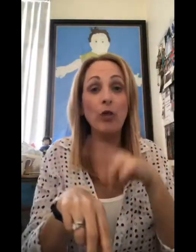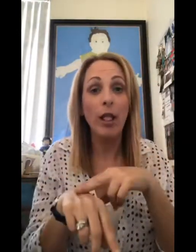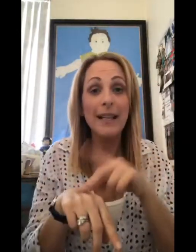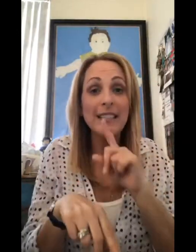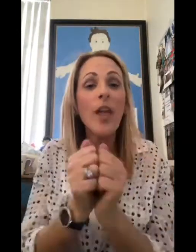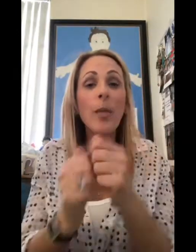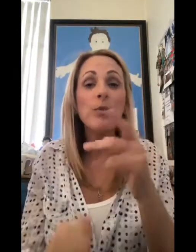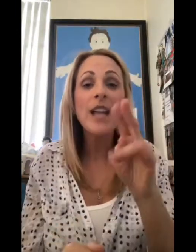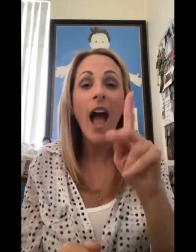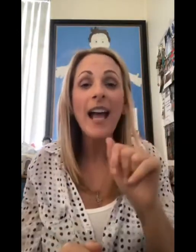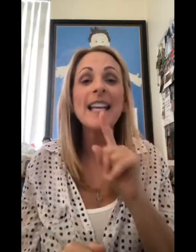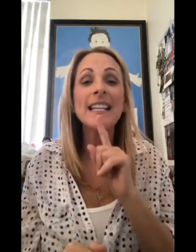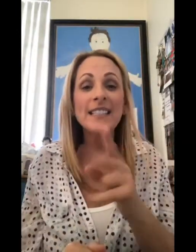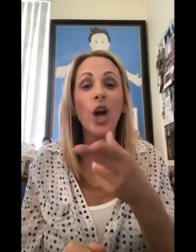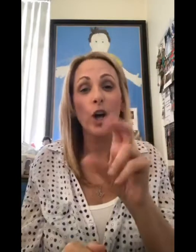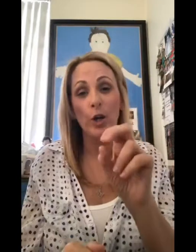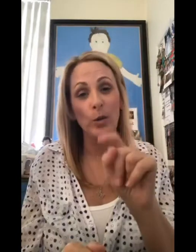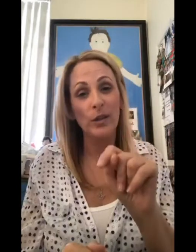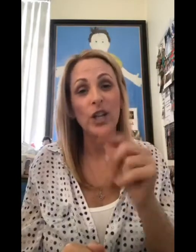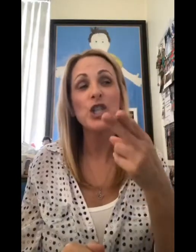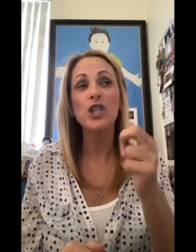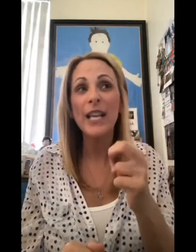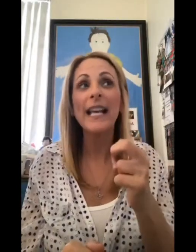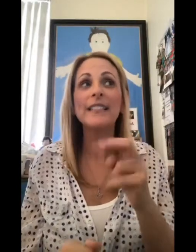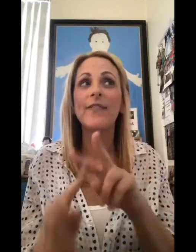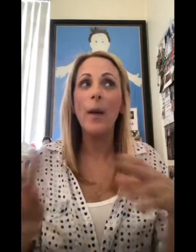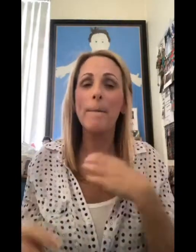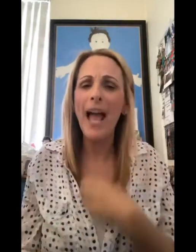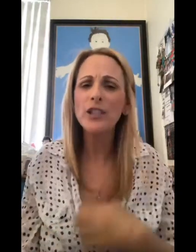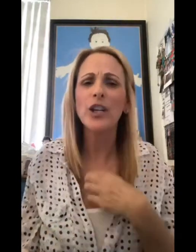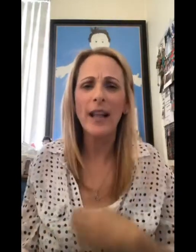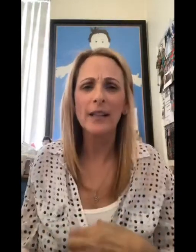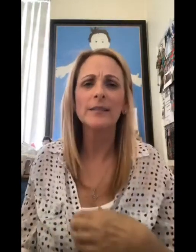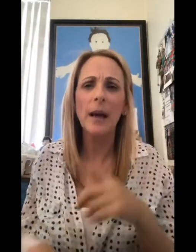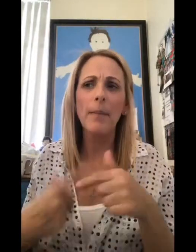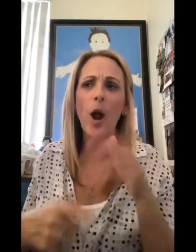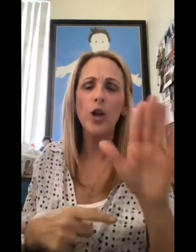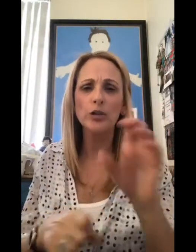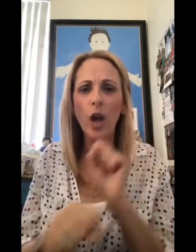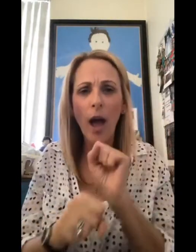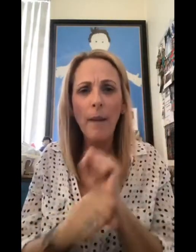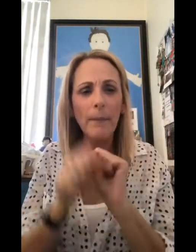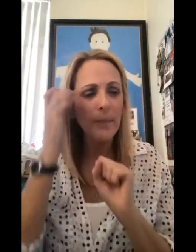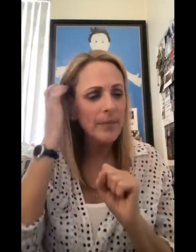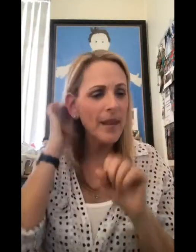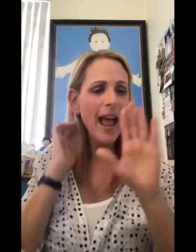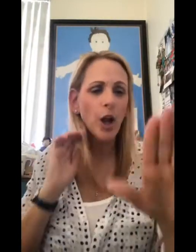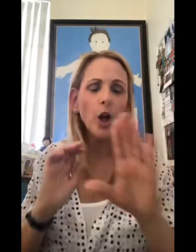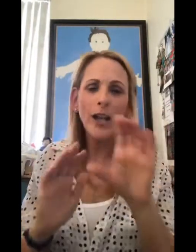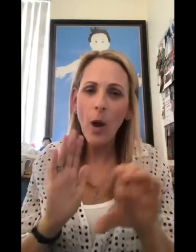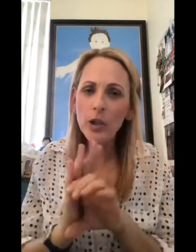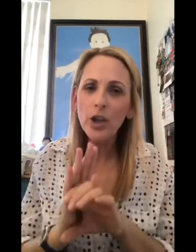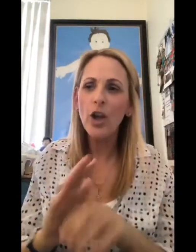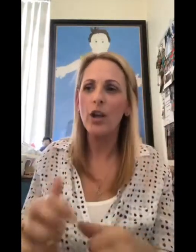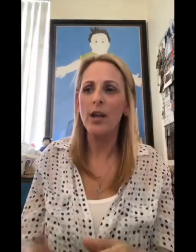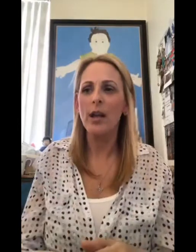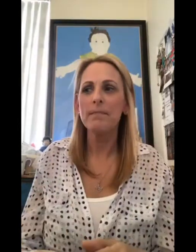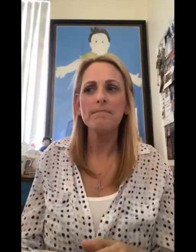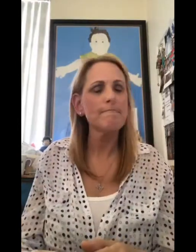Blair, working with Priyanka, is a hoot. She is very passionate about her job and playing her